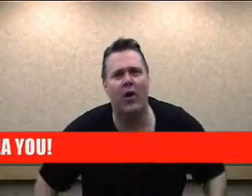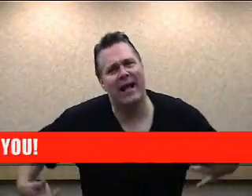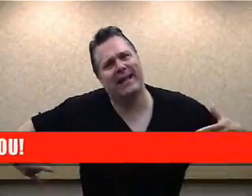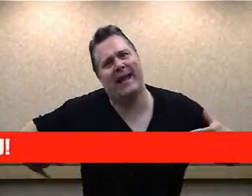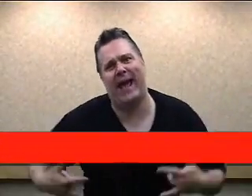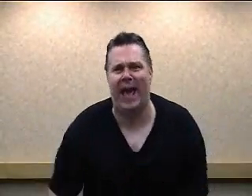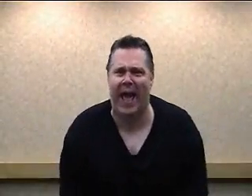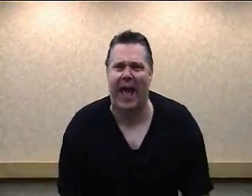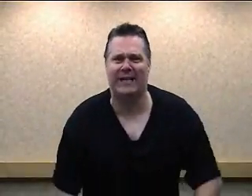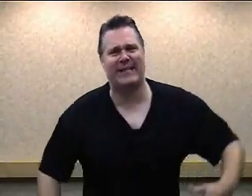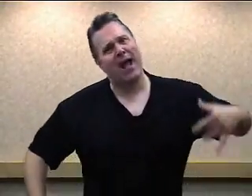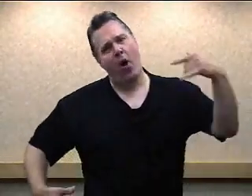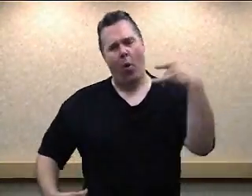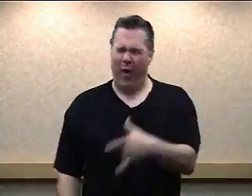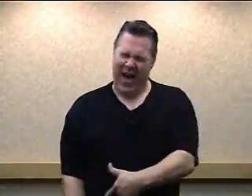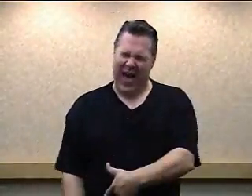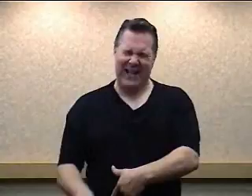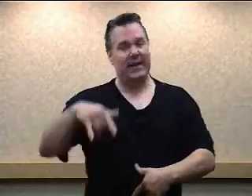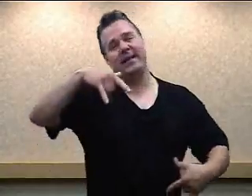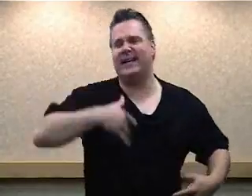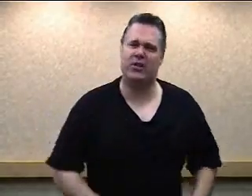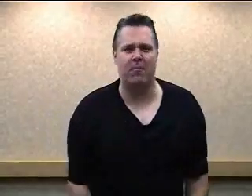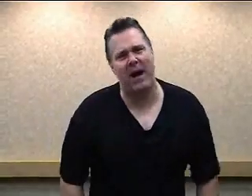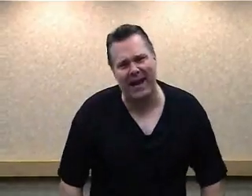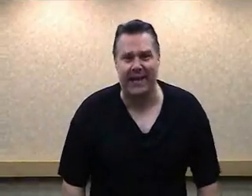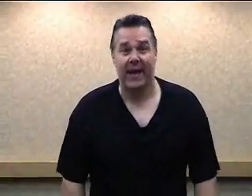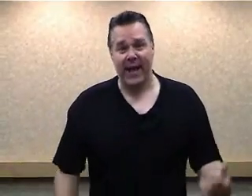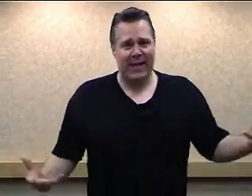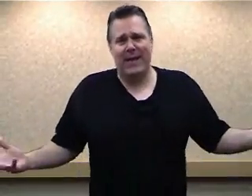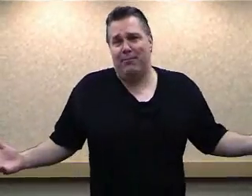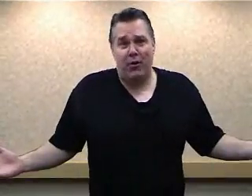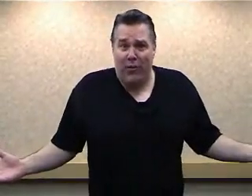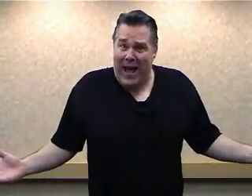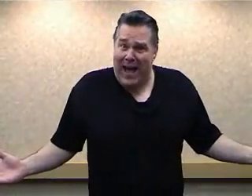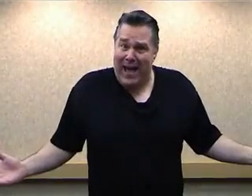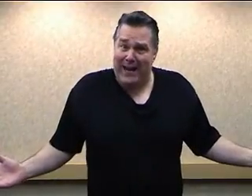-CASH, what, get your money, and keep your ride.